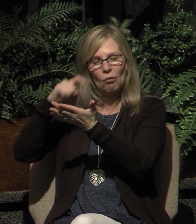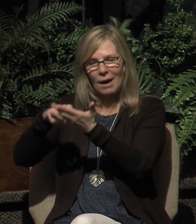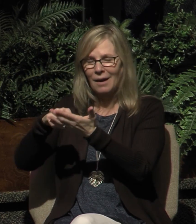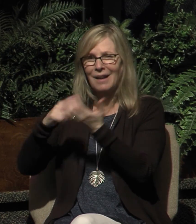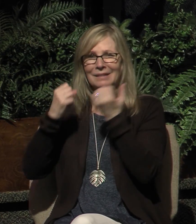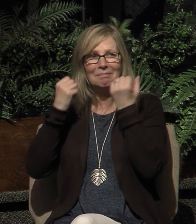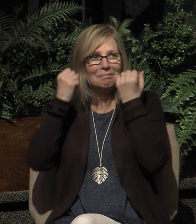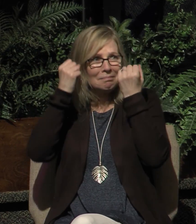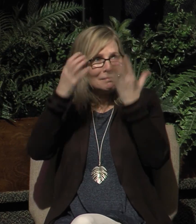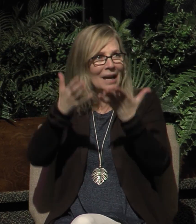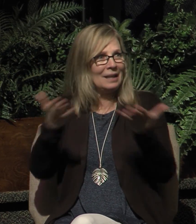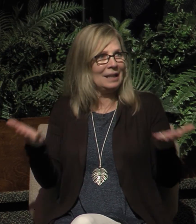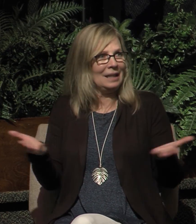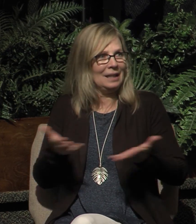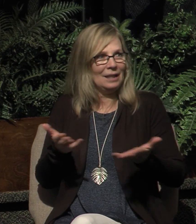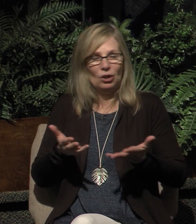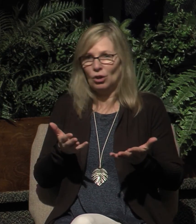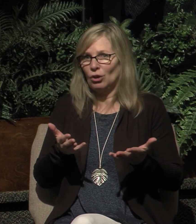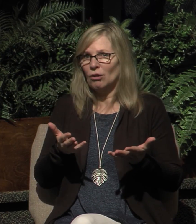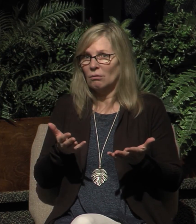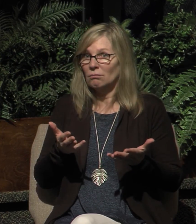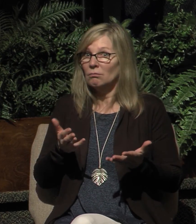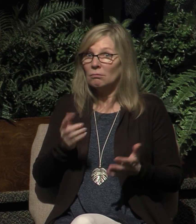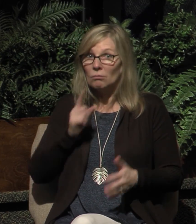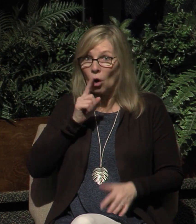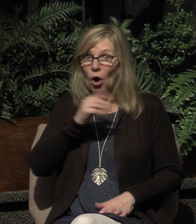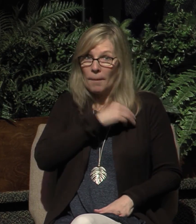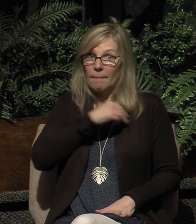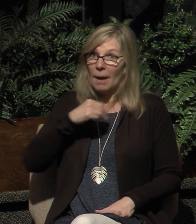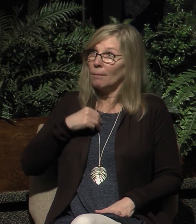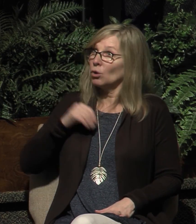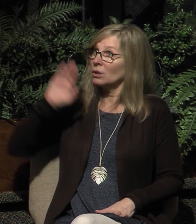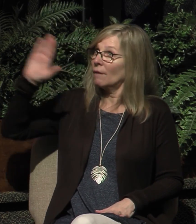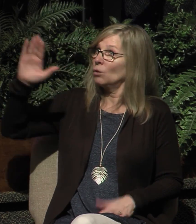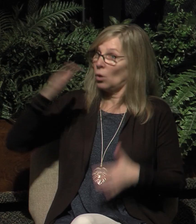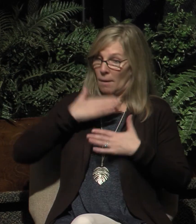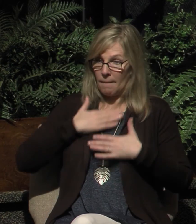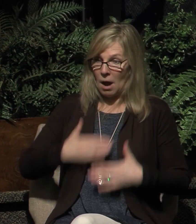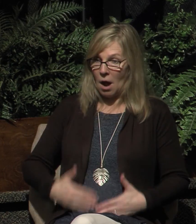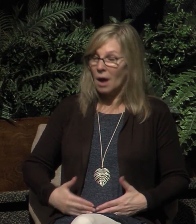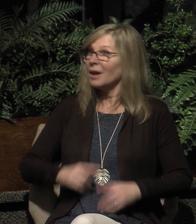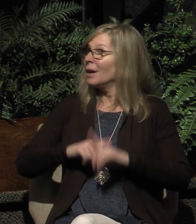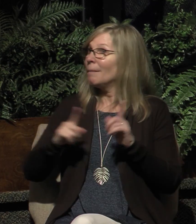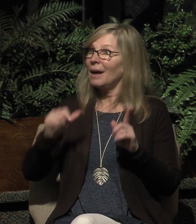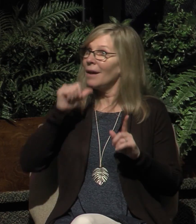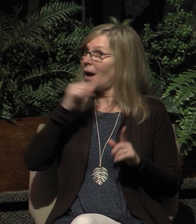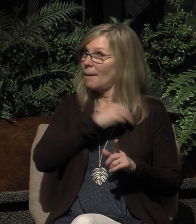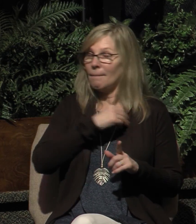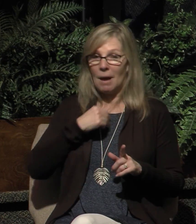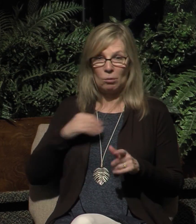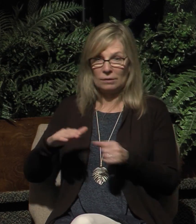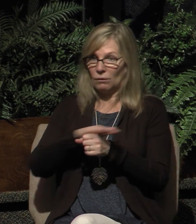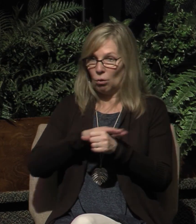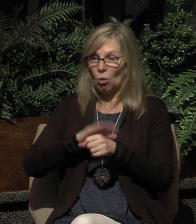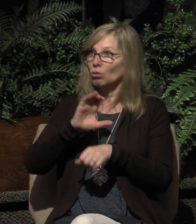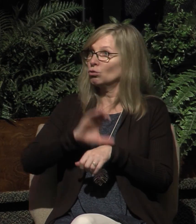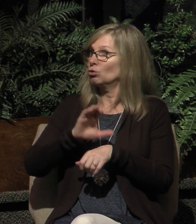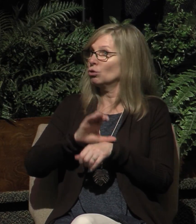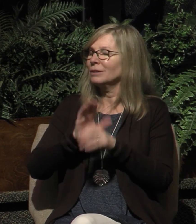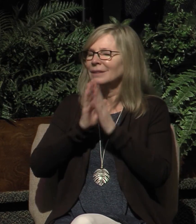who as we've said who are members of your body but not members of this local church I pray that what's been said last week and